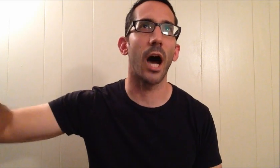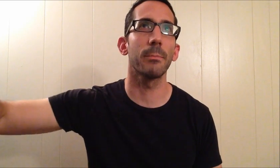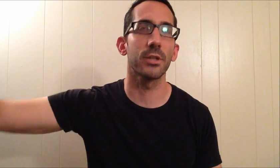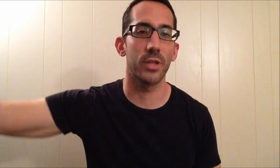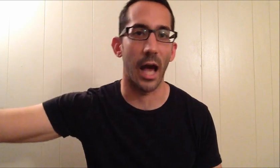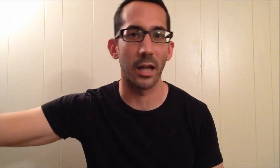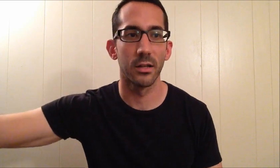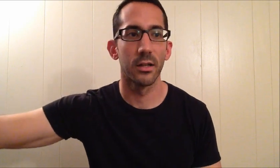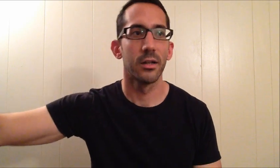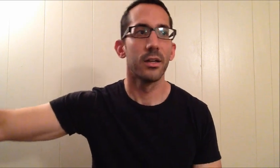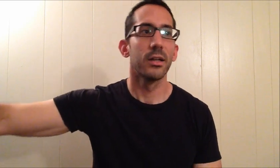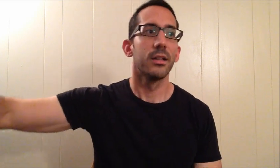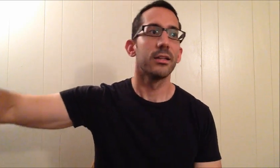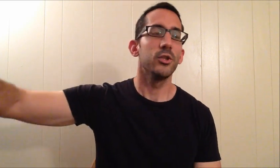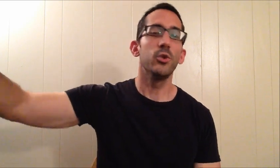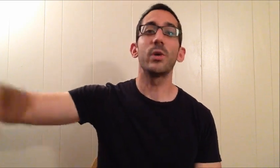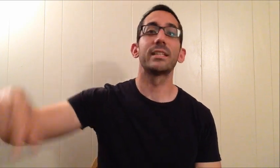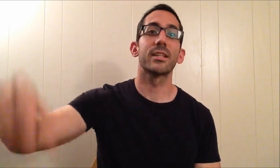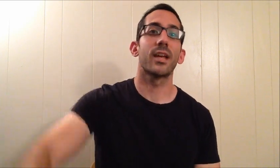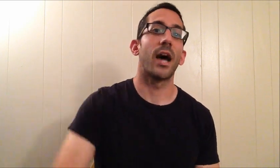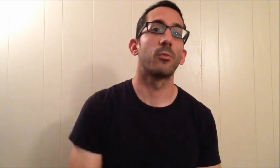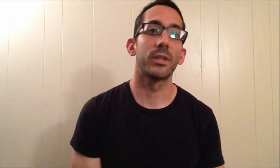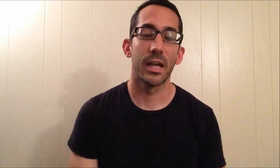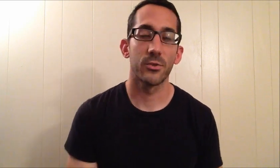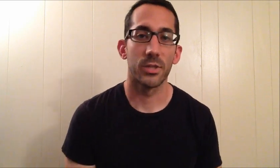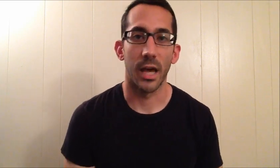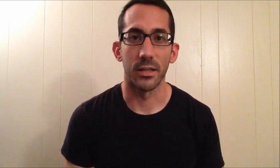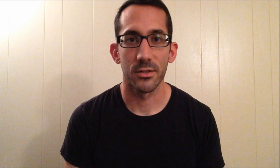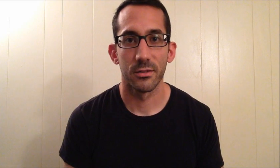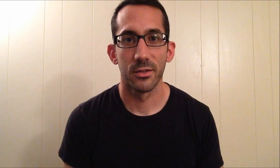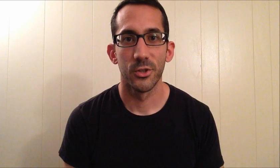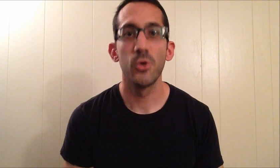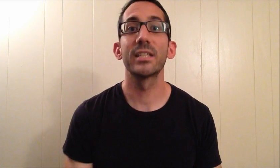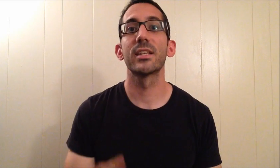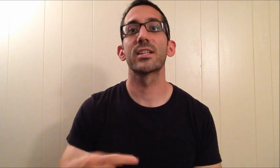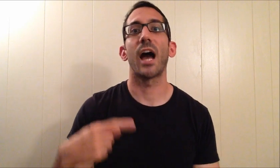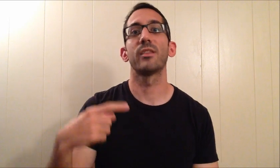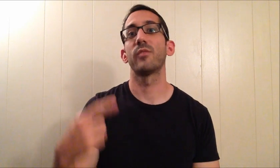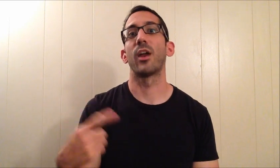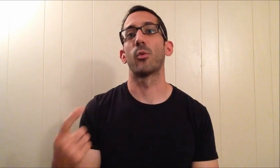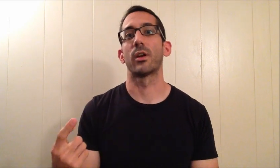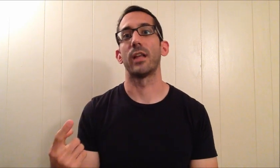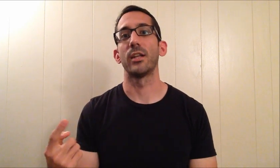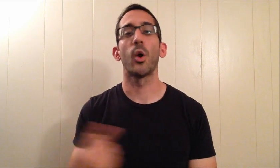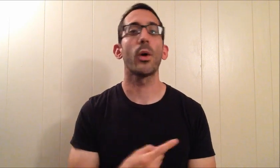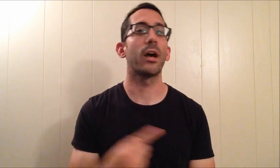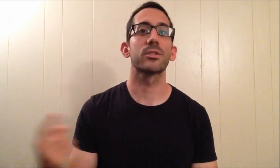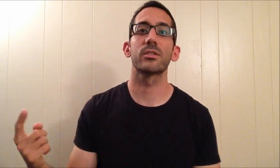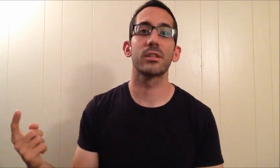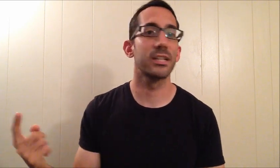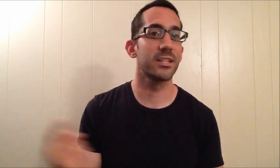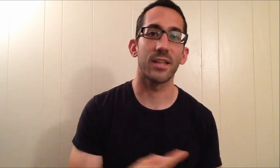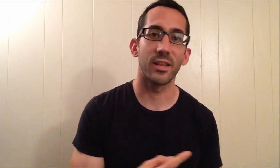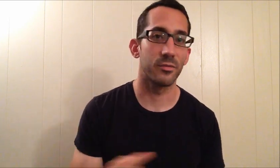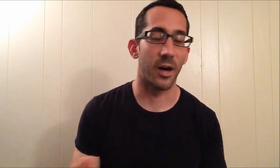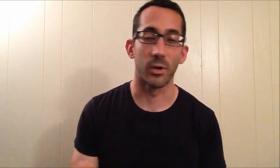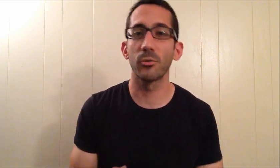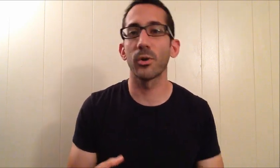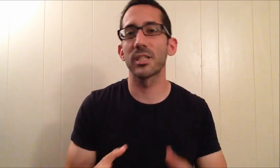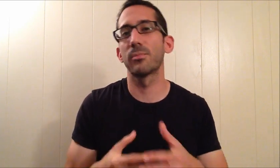accomplish that, you get to decide what the answer to that is. You get to decide the final word in that. No one else can decide the final word. Everyone else